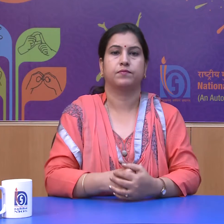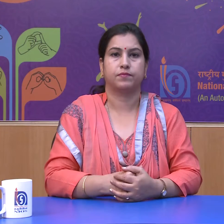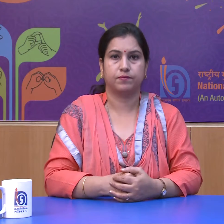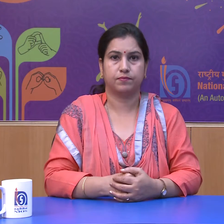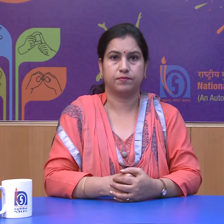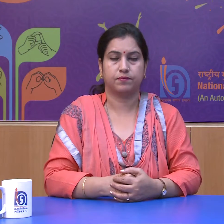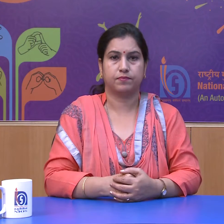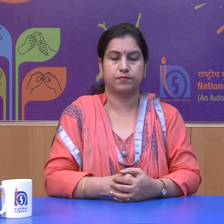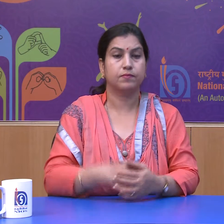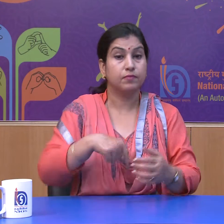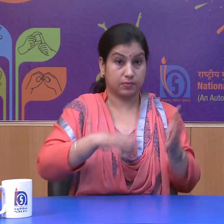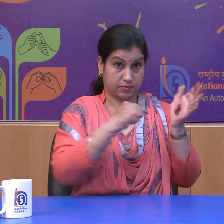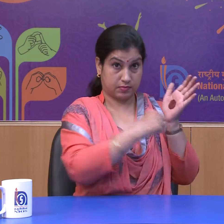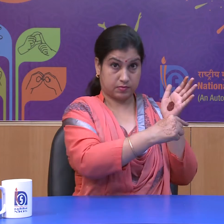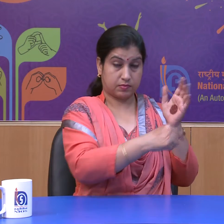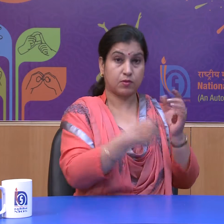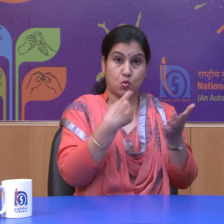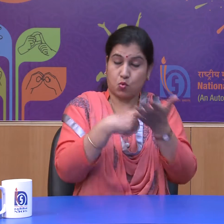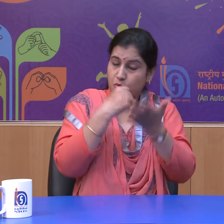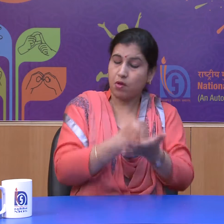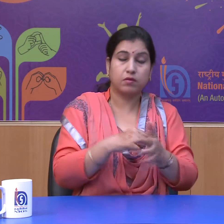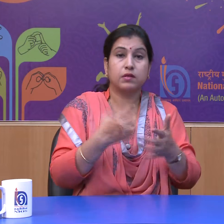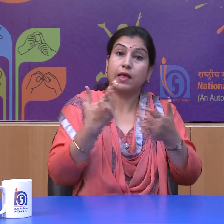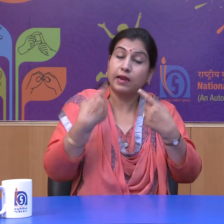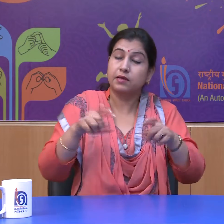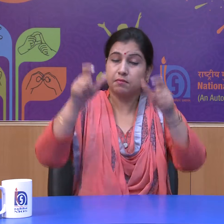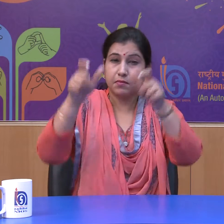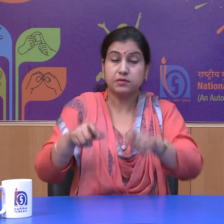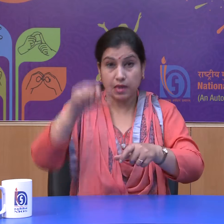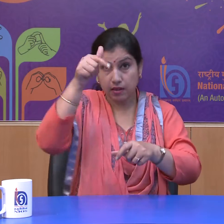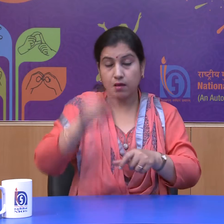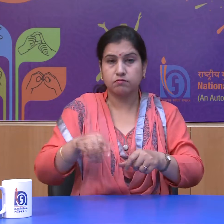According to this right, no citizen of India should be exploited.